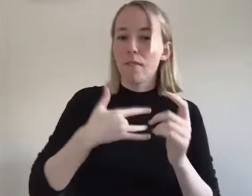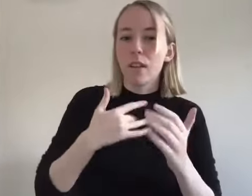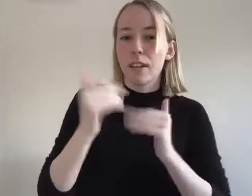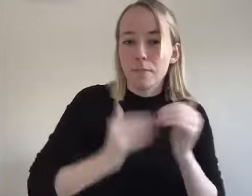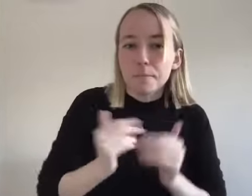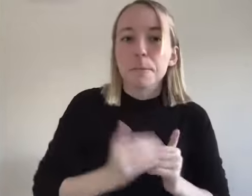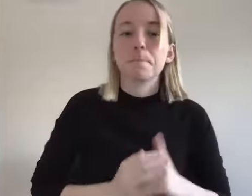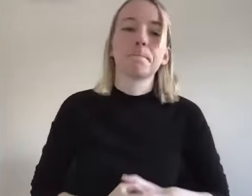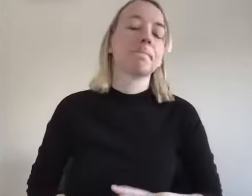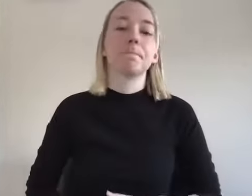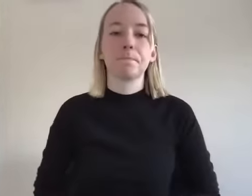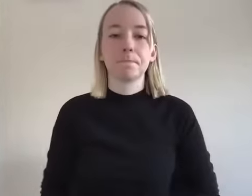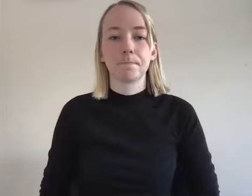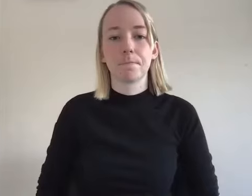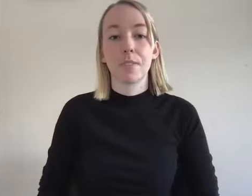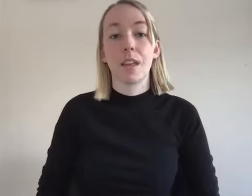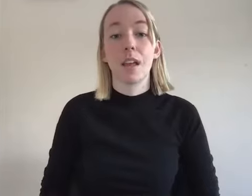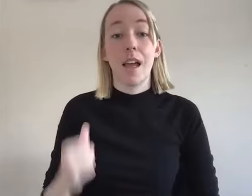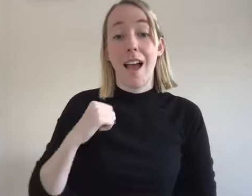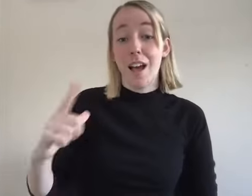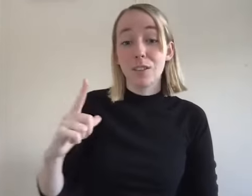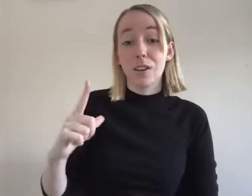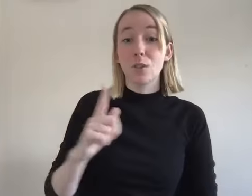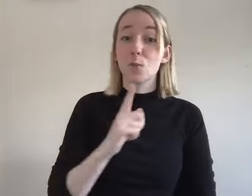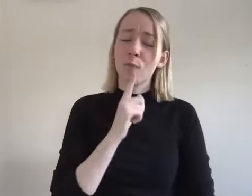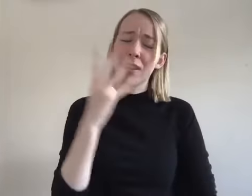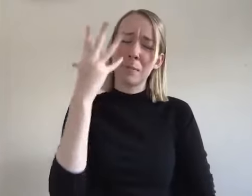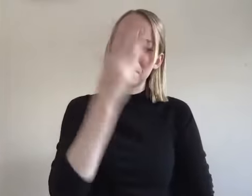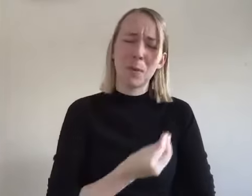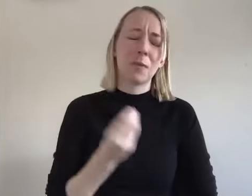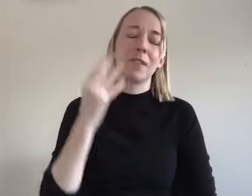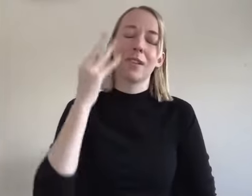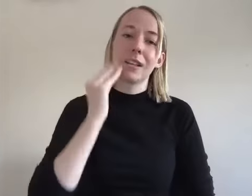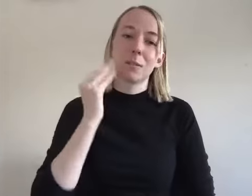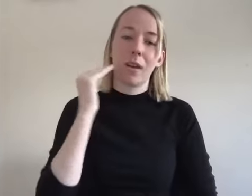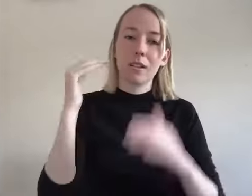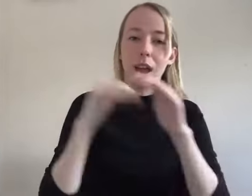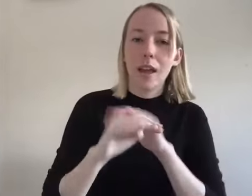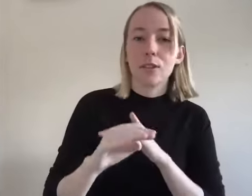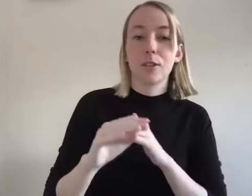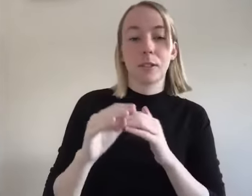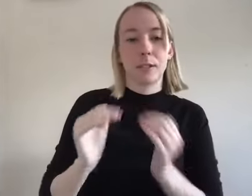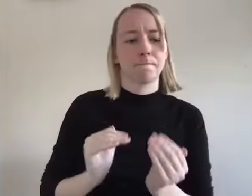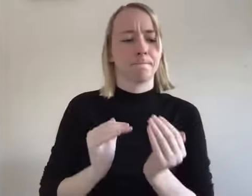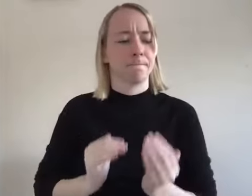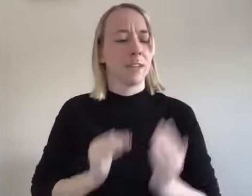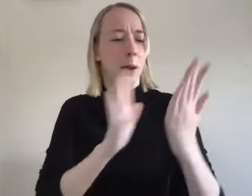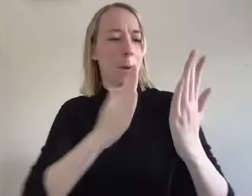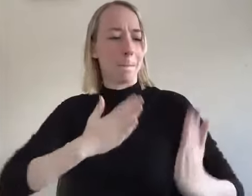like uncomfortable feelings so i've never since alan's been a really beautiful place to come head to head